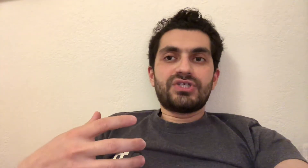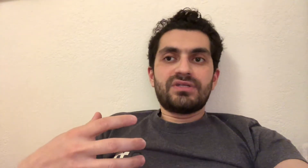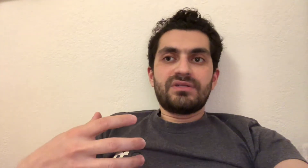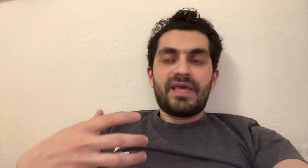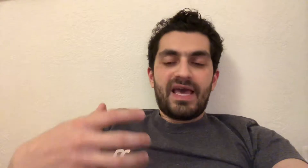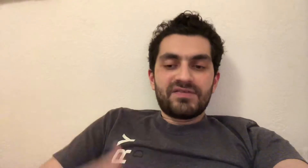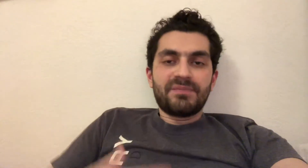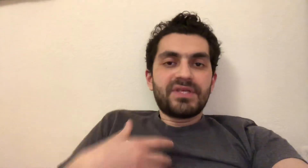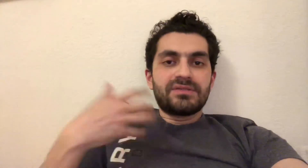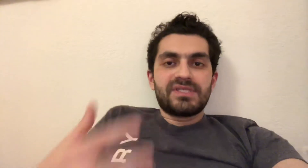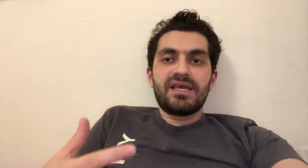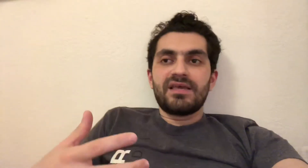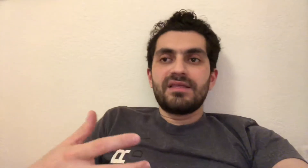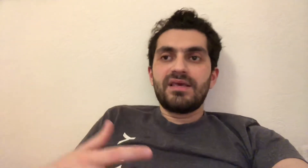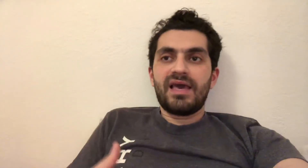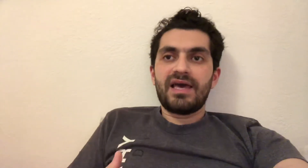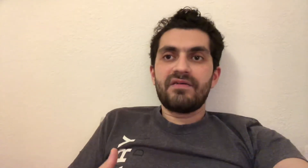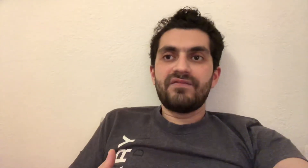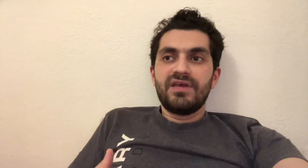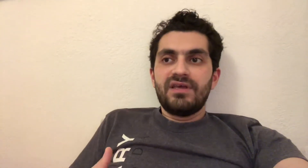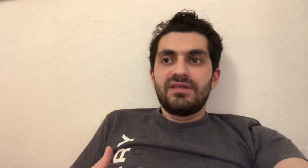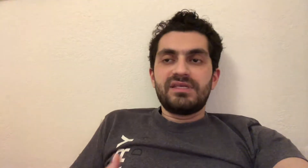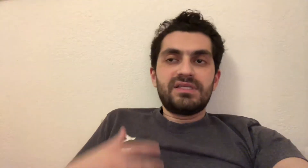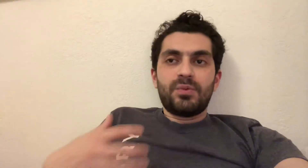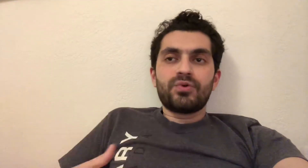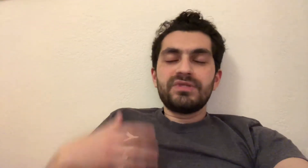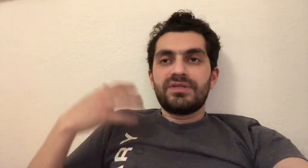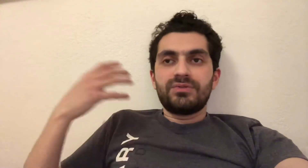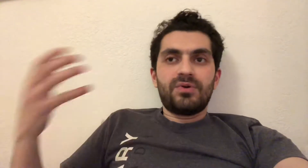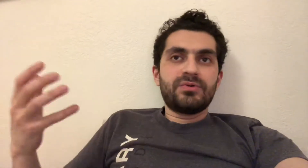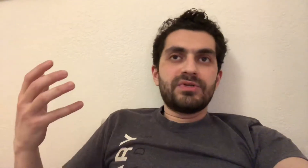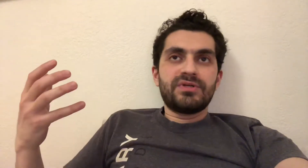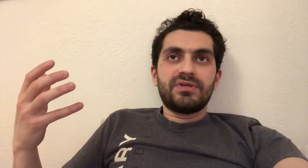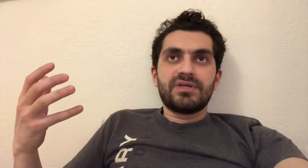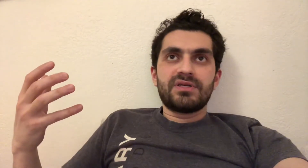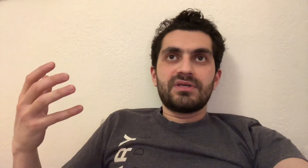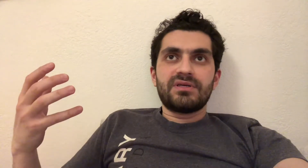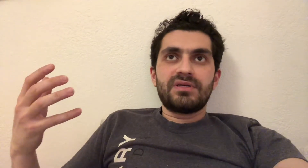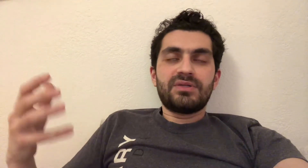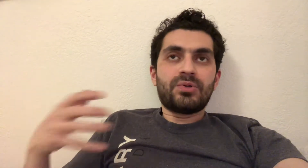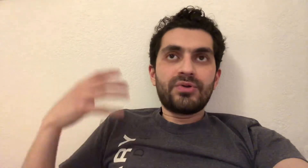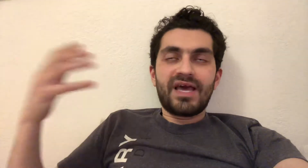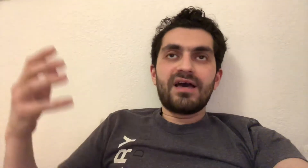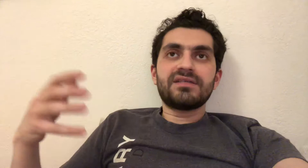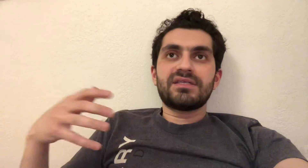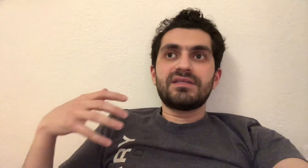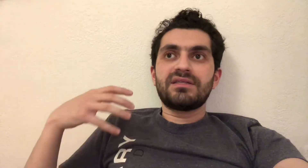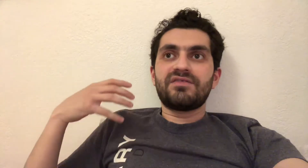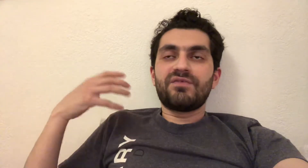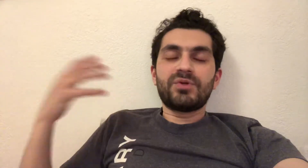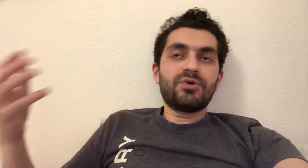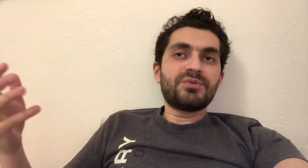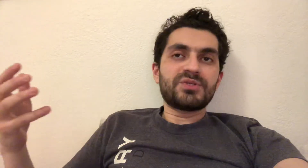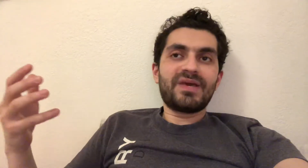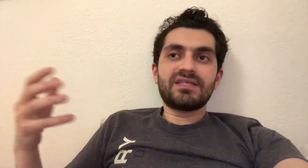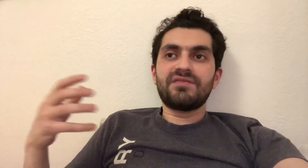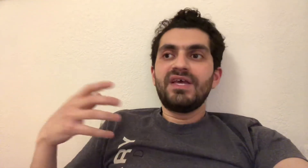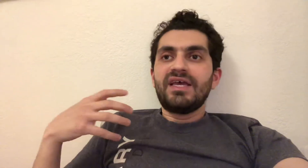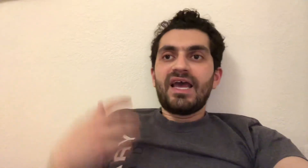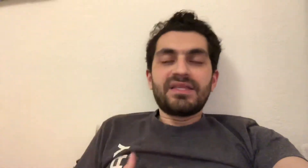they have something to say, they see the world in their own eyes and from their own perspective. And